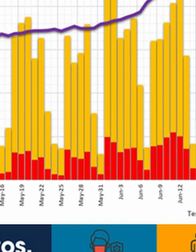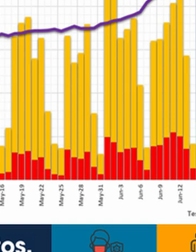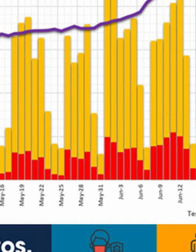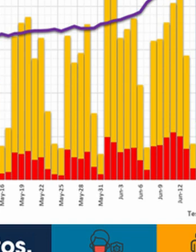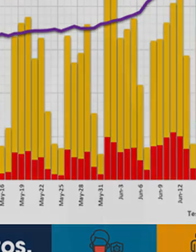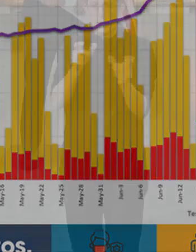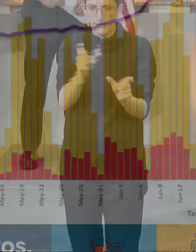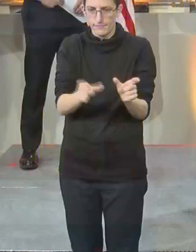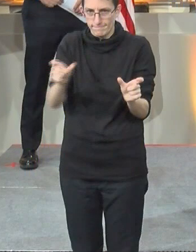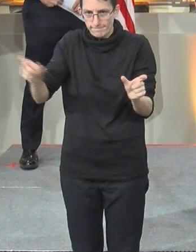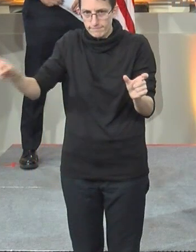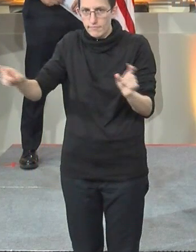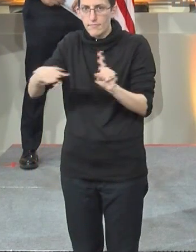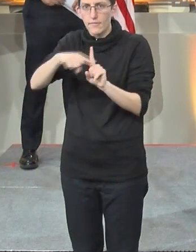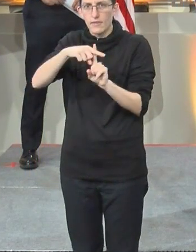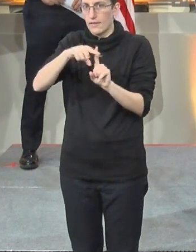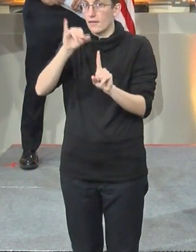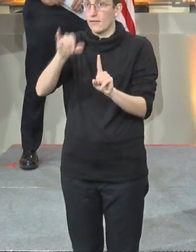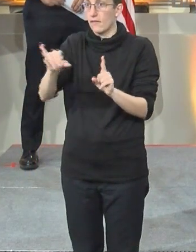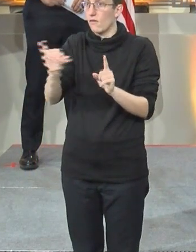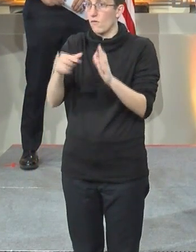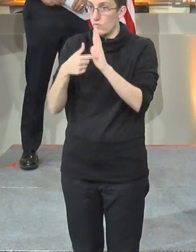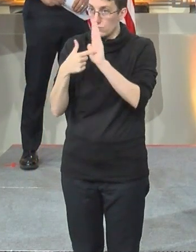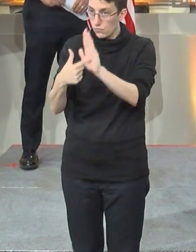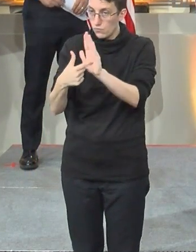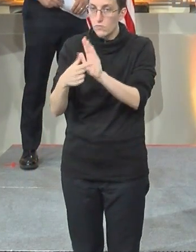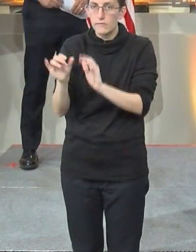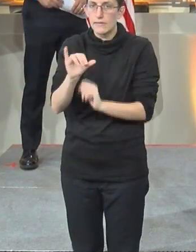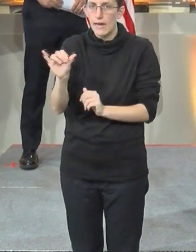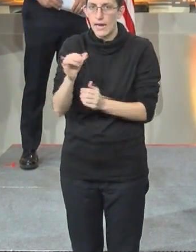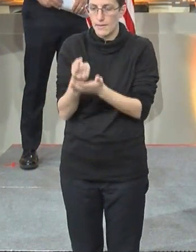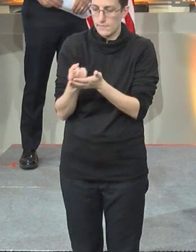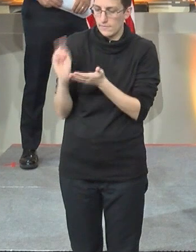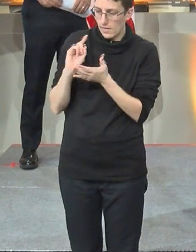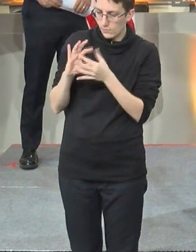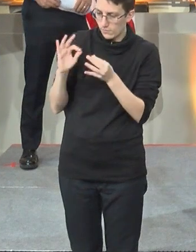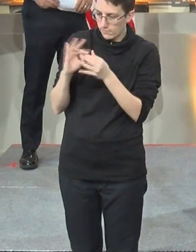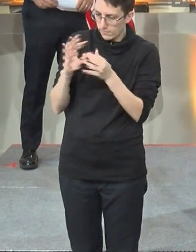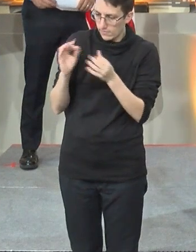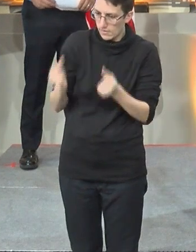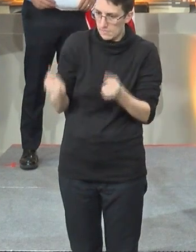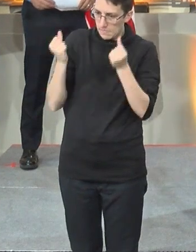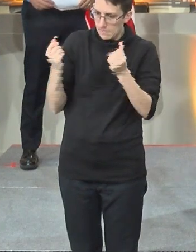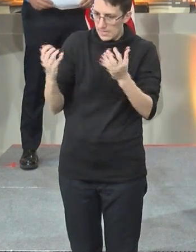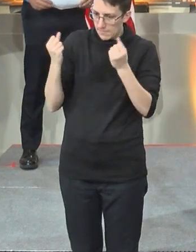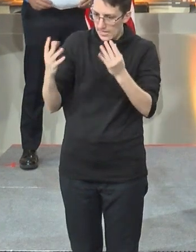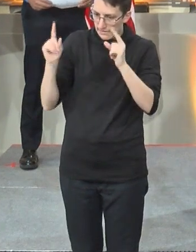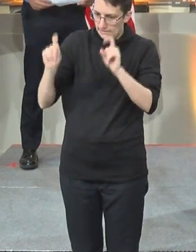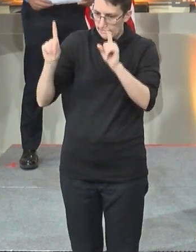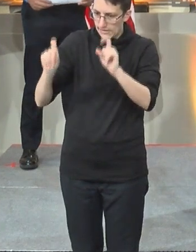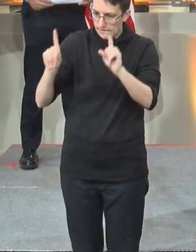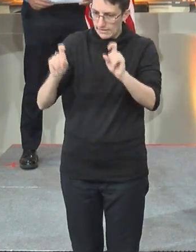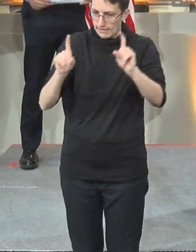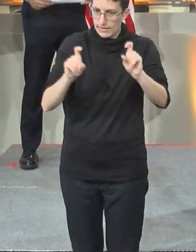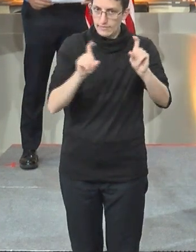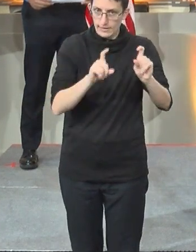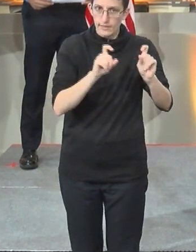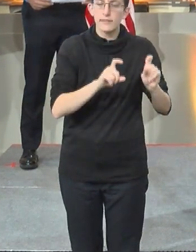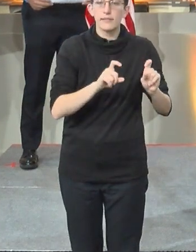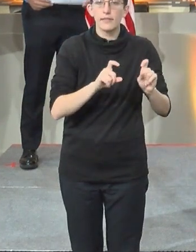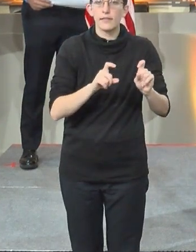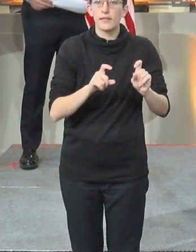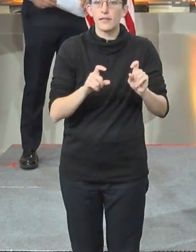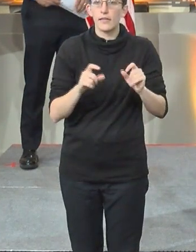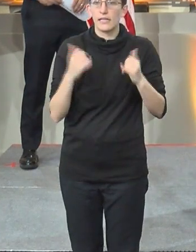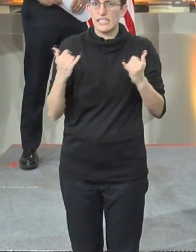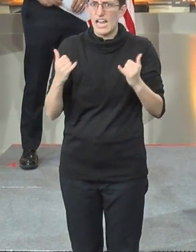a volume of tests. So what that indicates is something we also talked about last week, and that is there is lots of testing which is still available. People are not going getting tested as much,